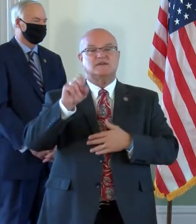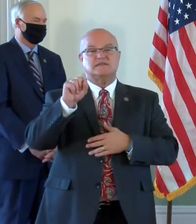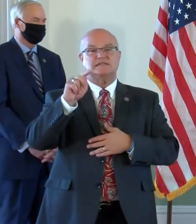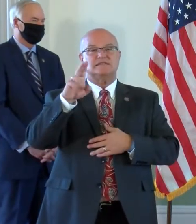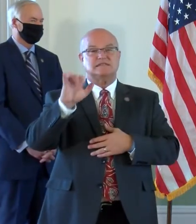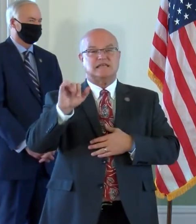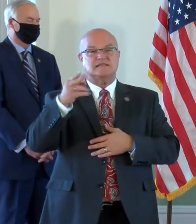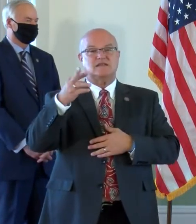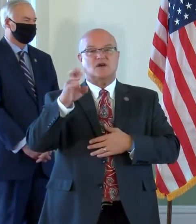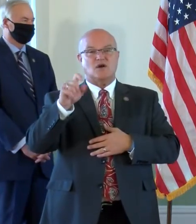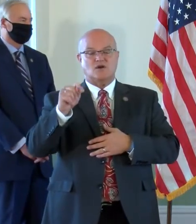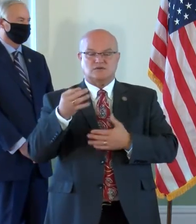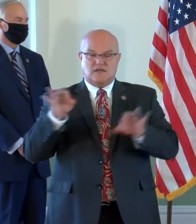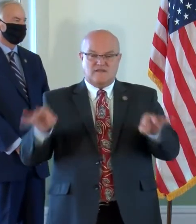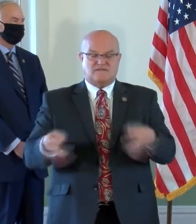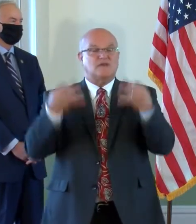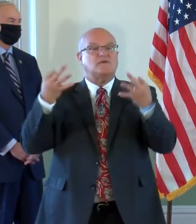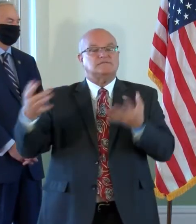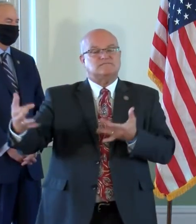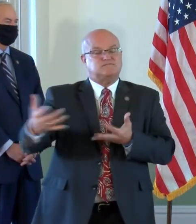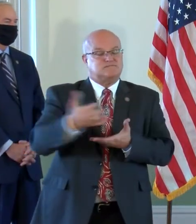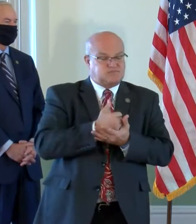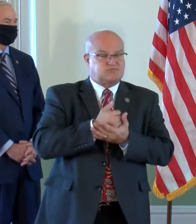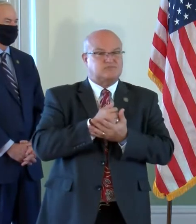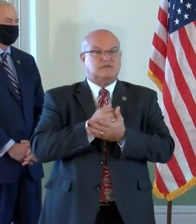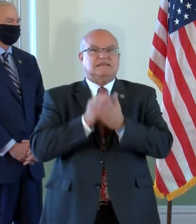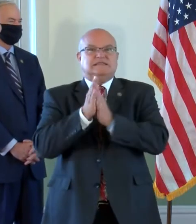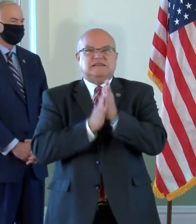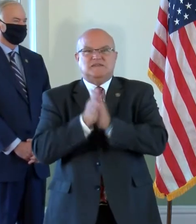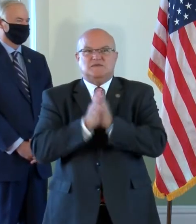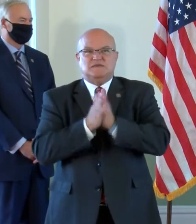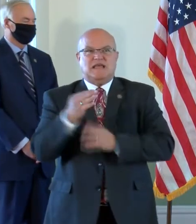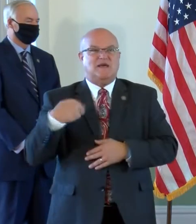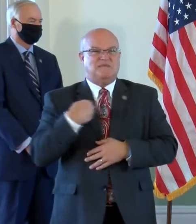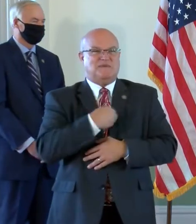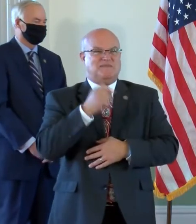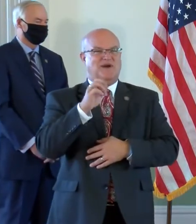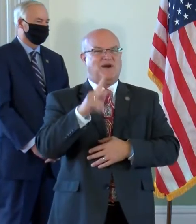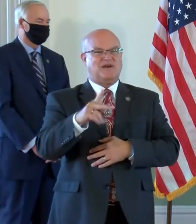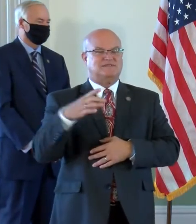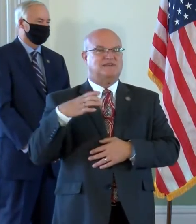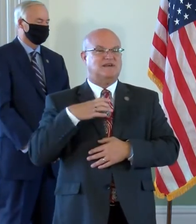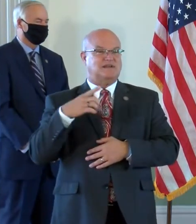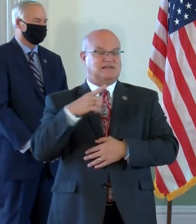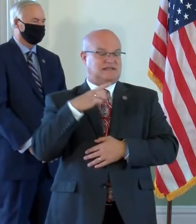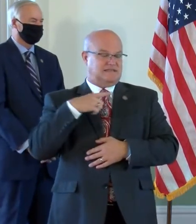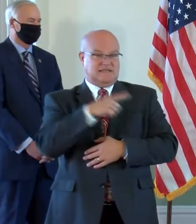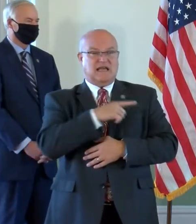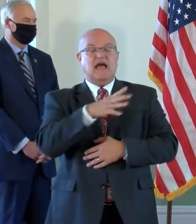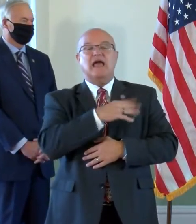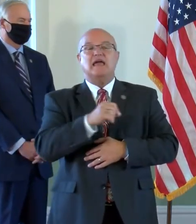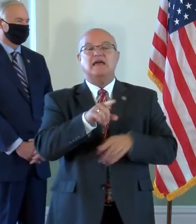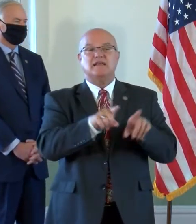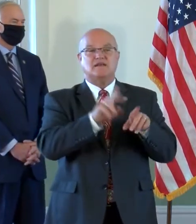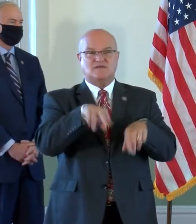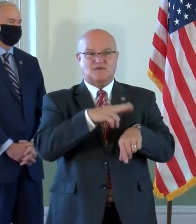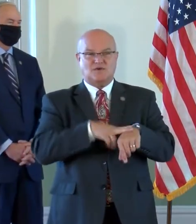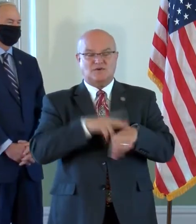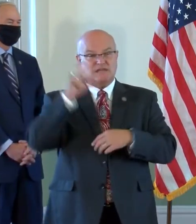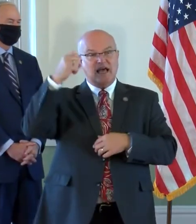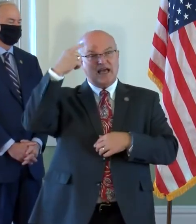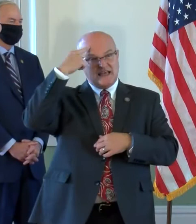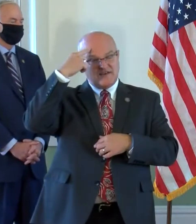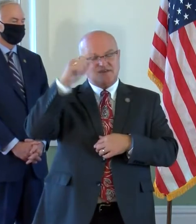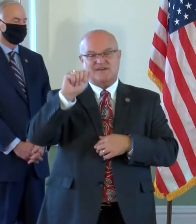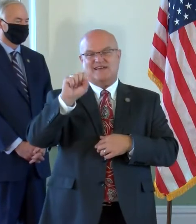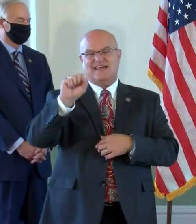Hurst, who has organized the fundraising, the enthusiastic members of the Arkansas Congressional Delegation, and of course, Governor